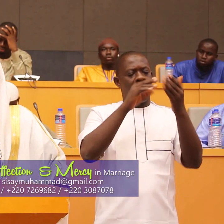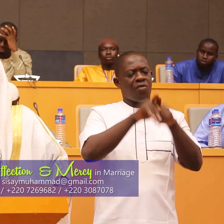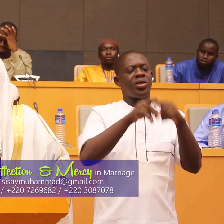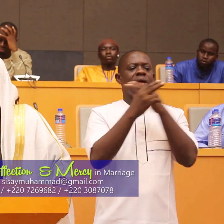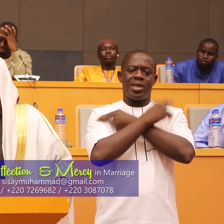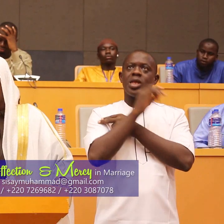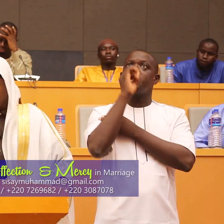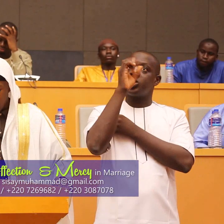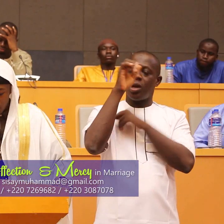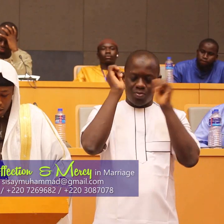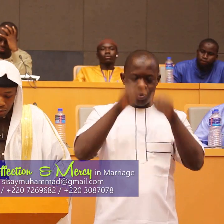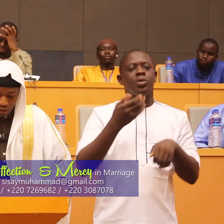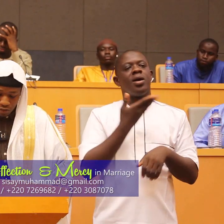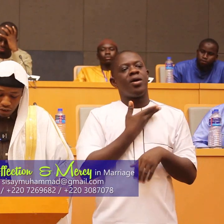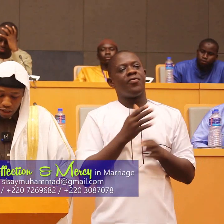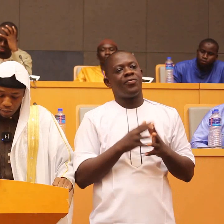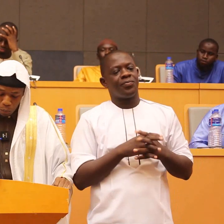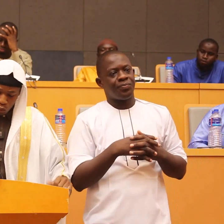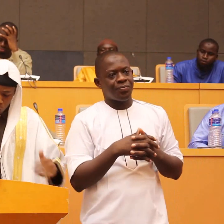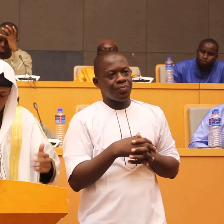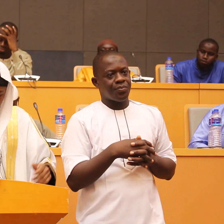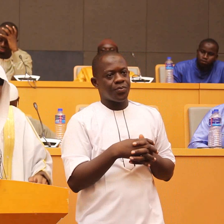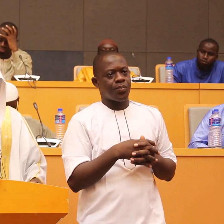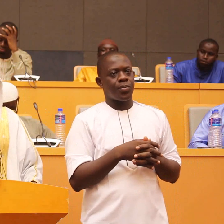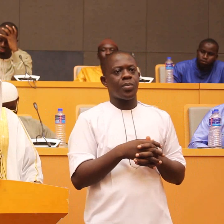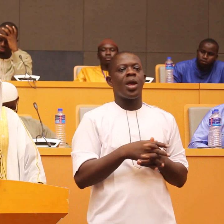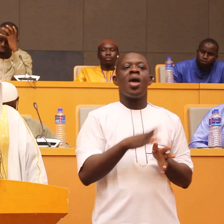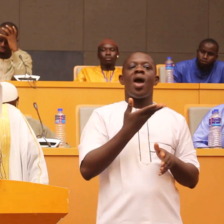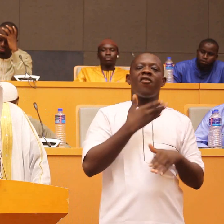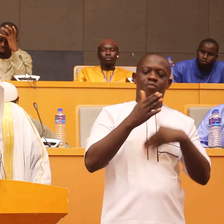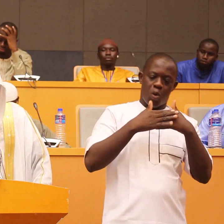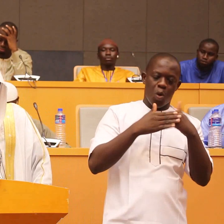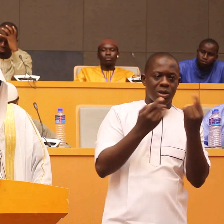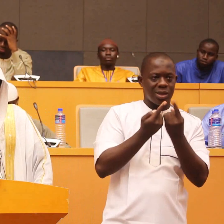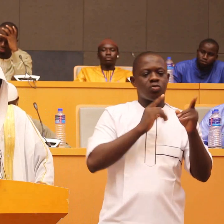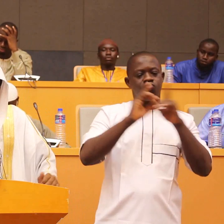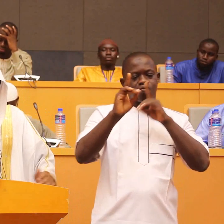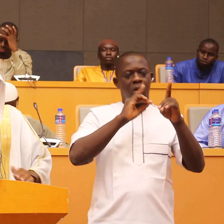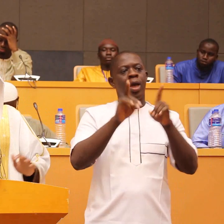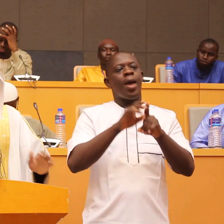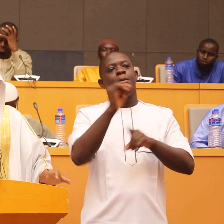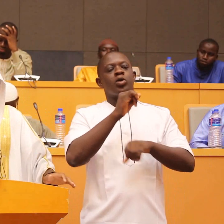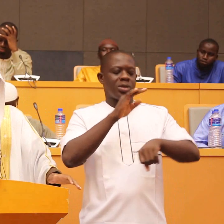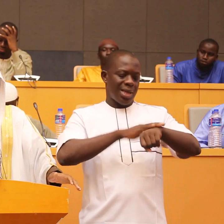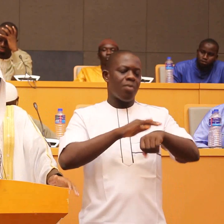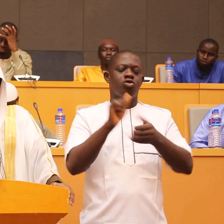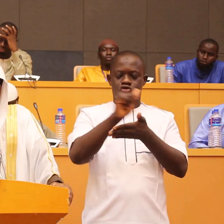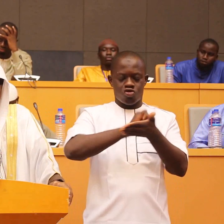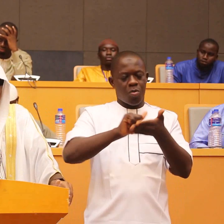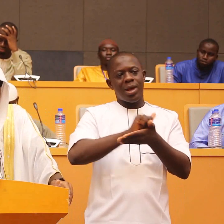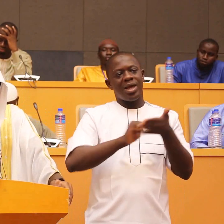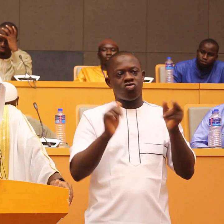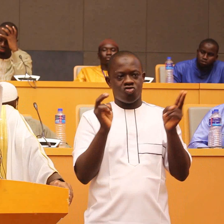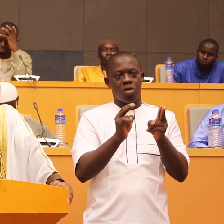you will have it we have a lot to discuss but because of the time we are going to summarize it